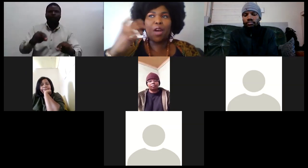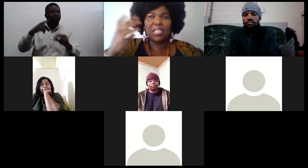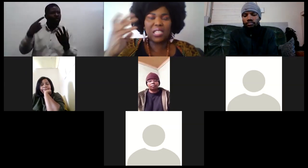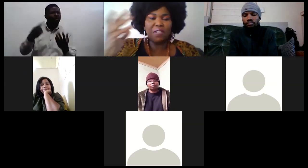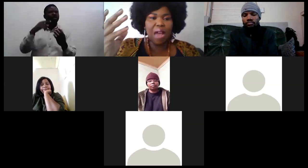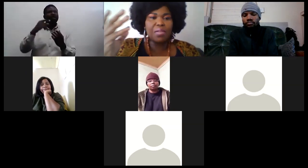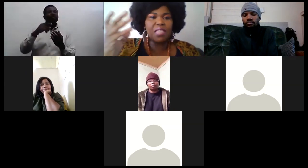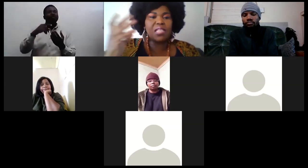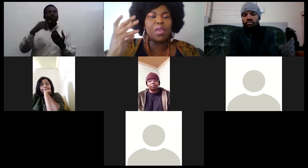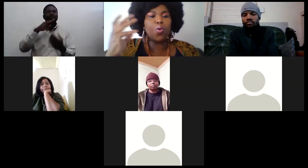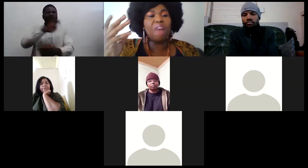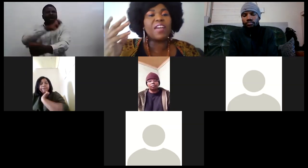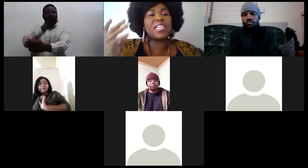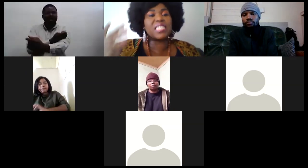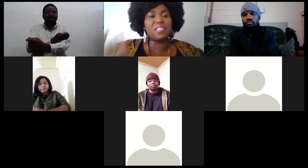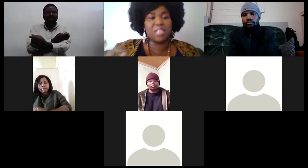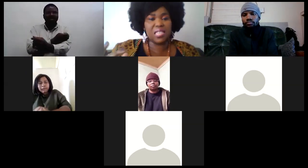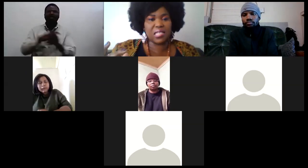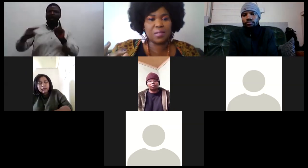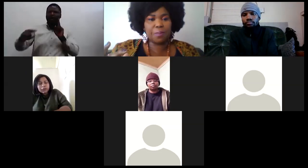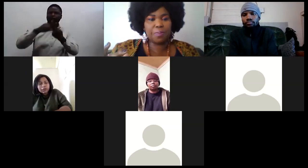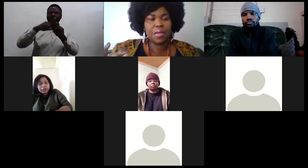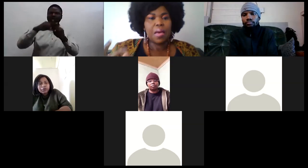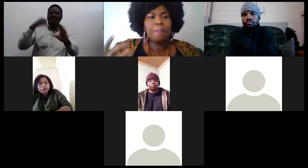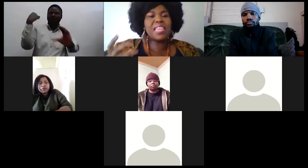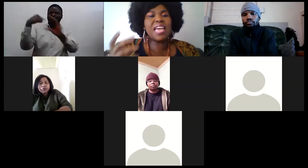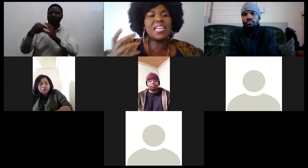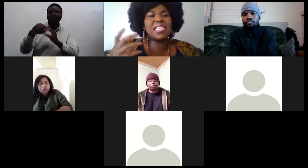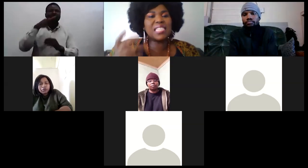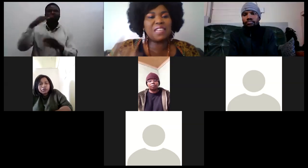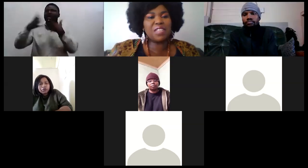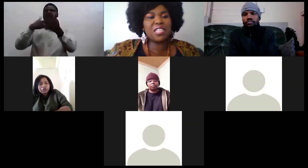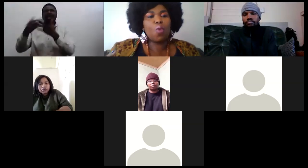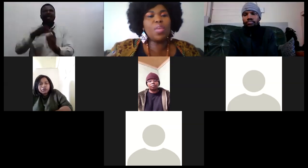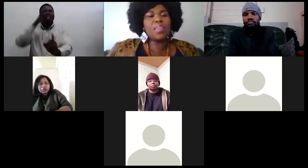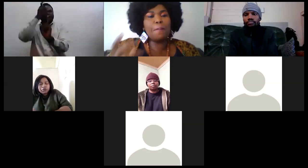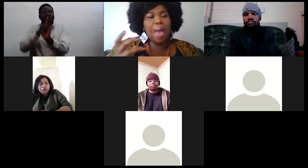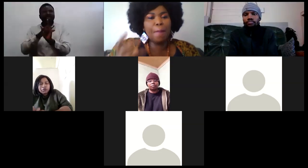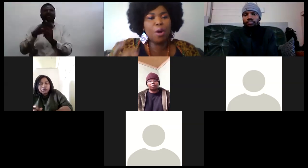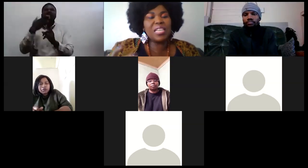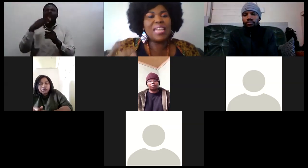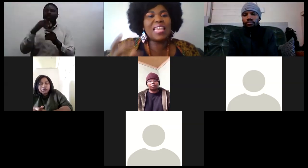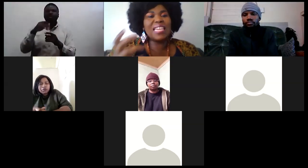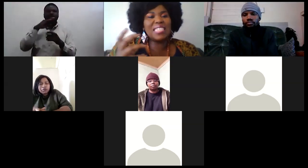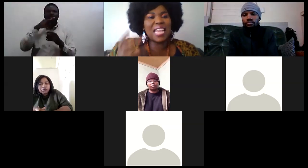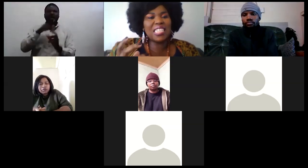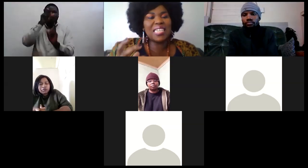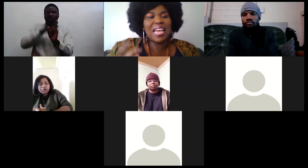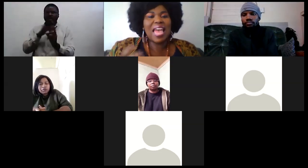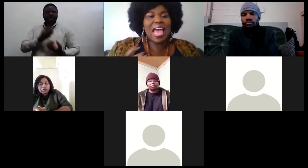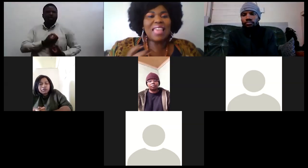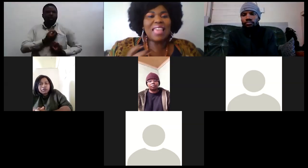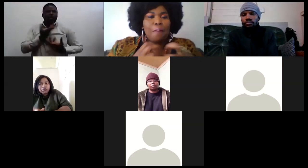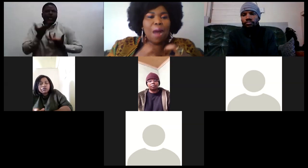positive vibes and say whoever receives this may they receive it with the purpose the intention